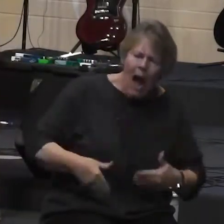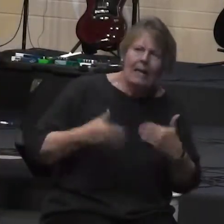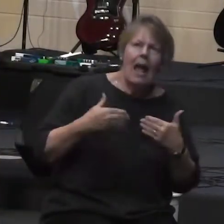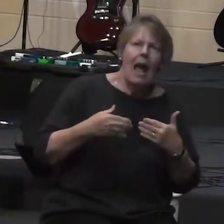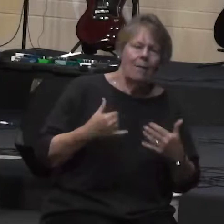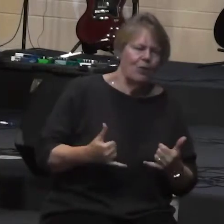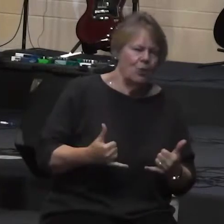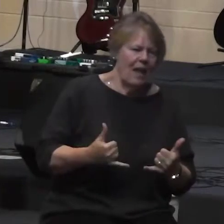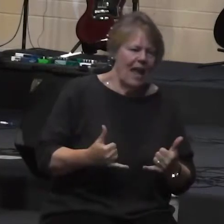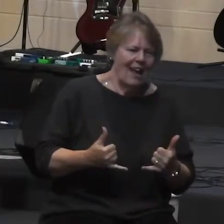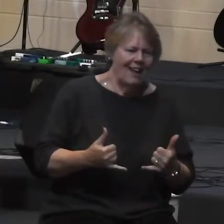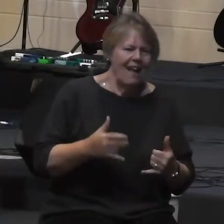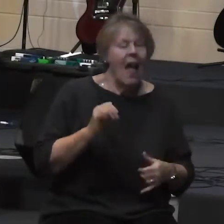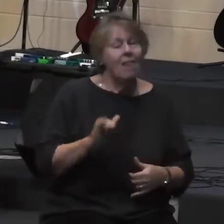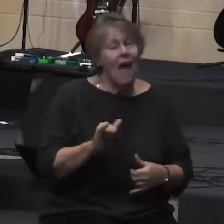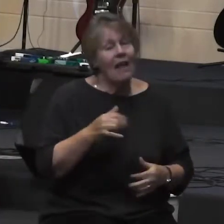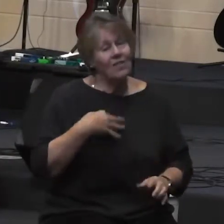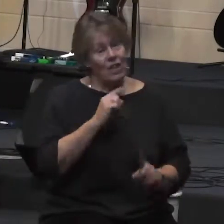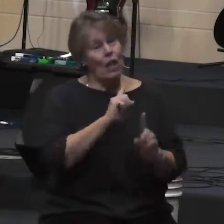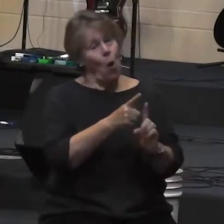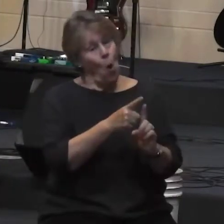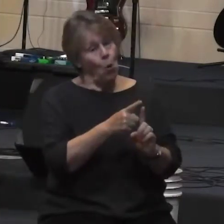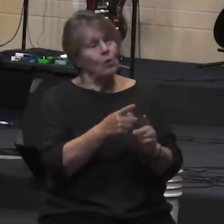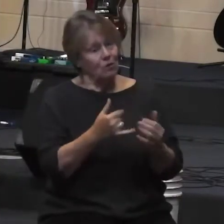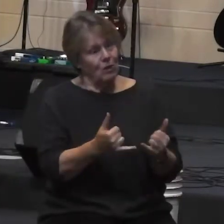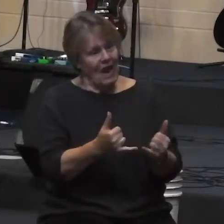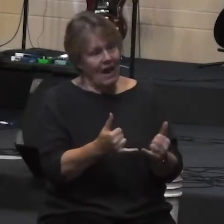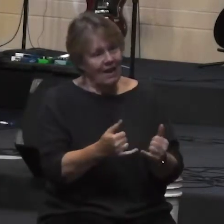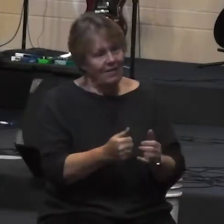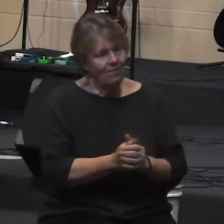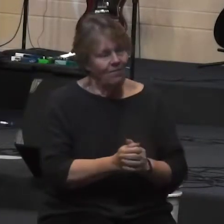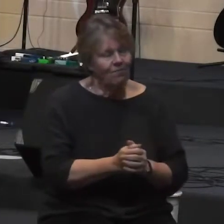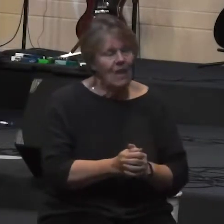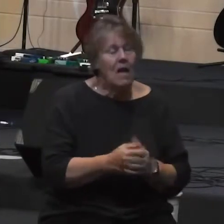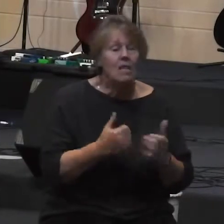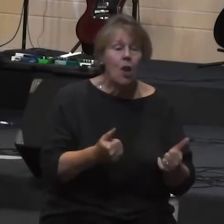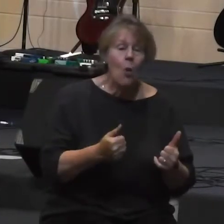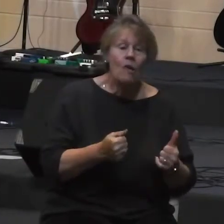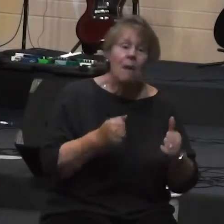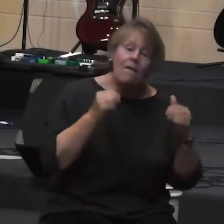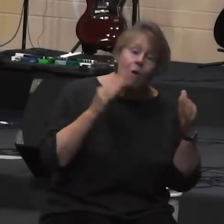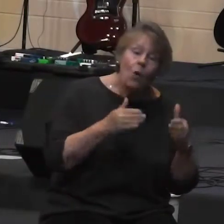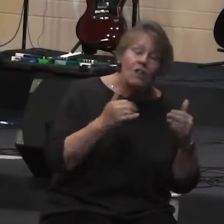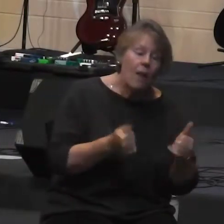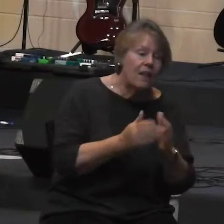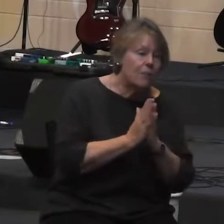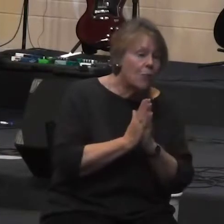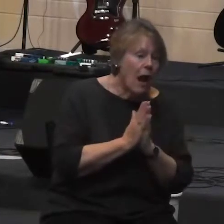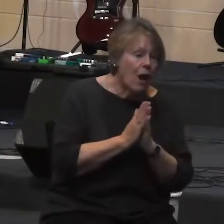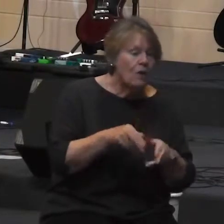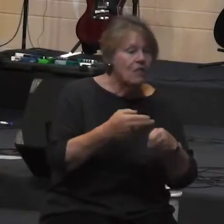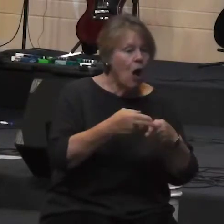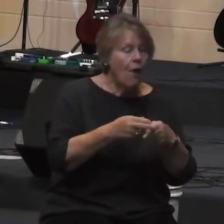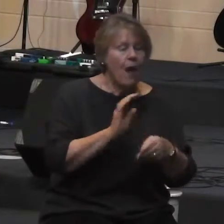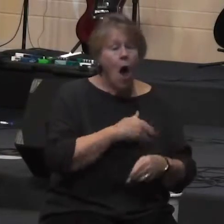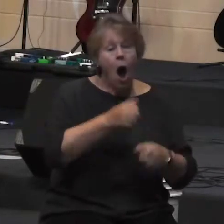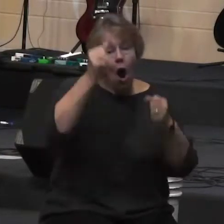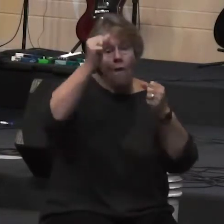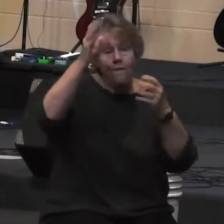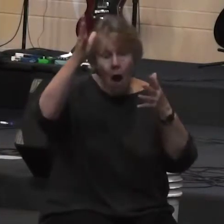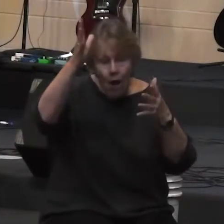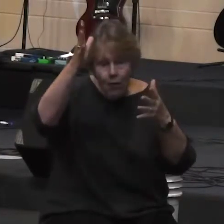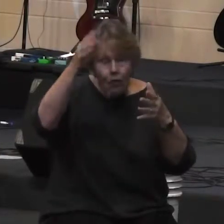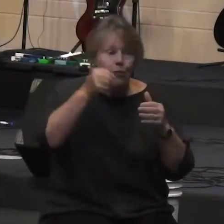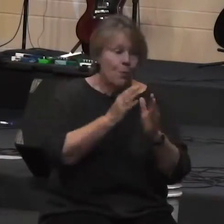That's what we're gonna try to do. We've been in this prayer. We call it the Our Father. Our Father is the first two